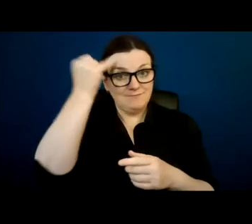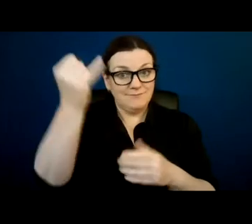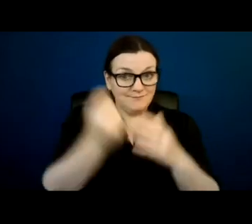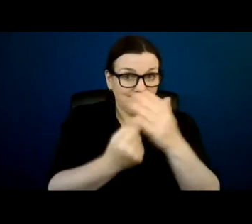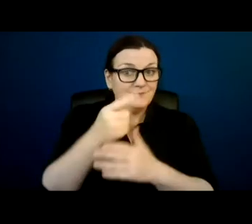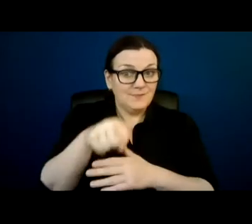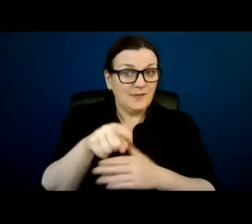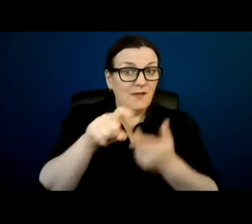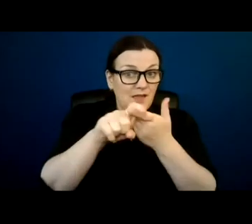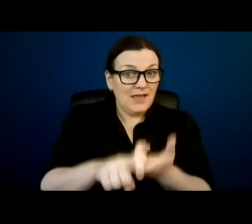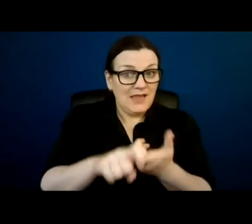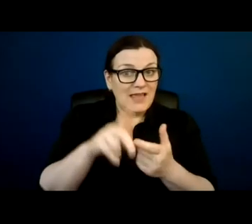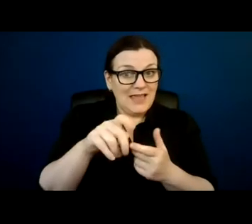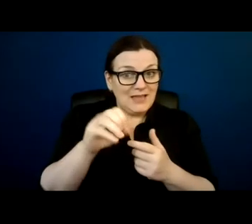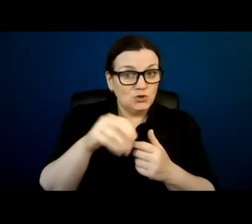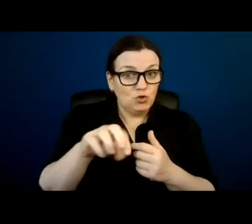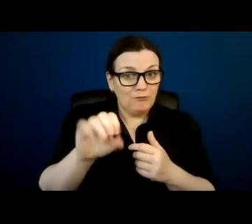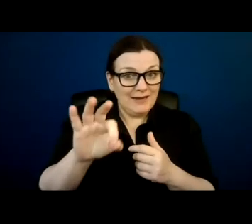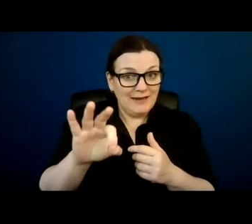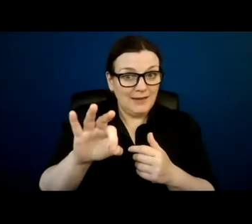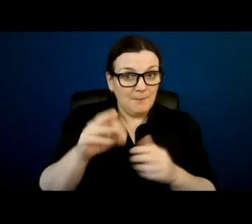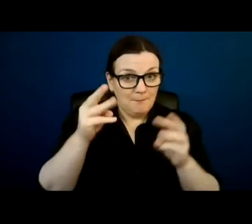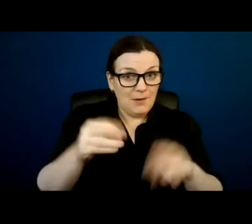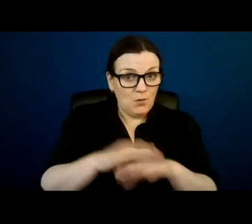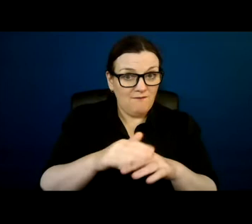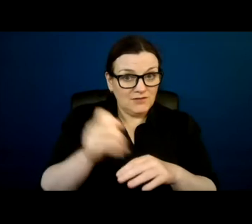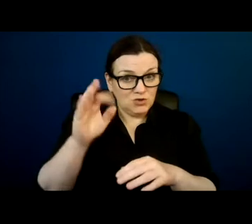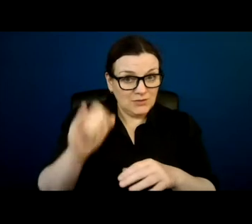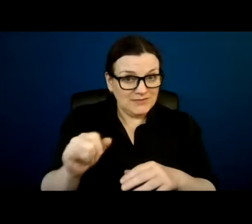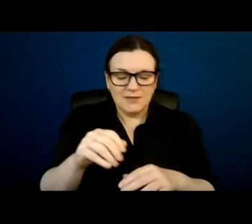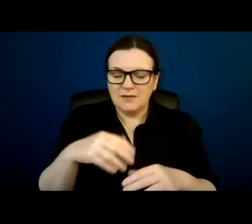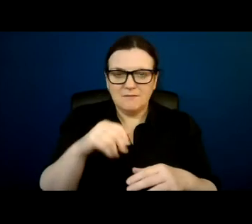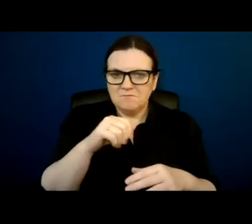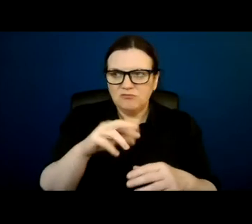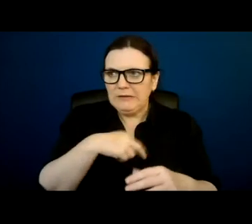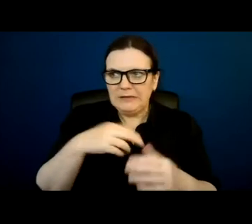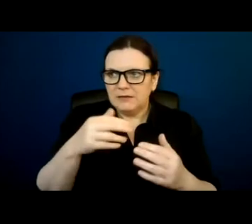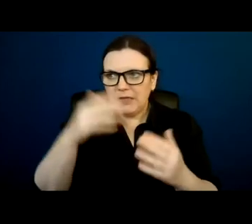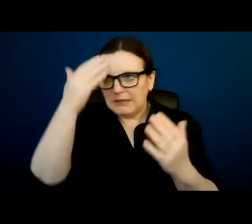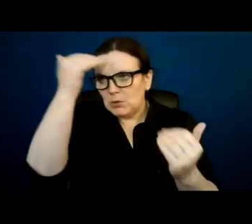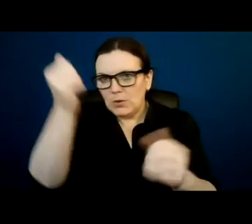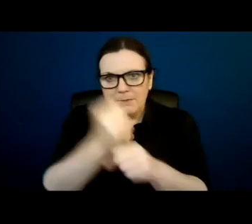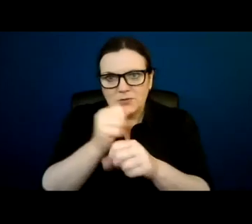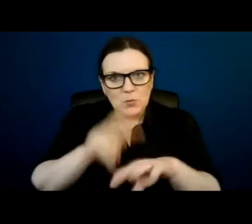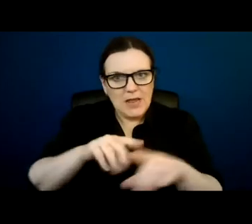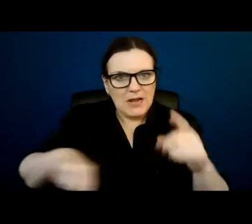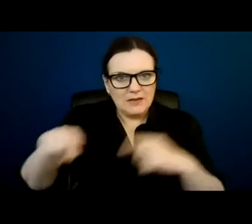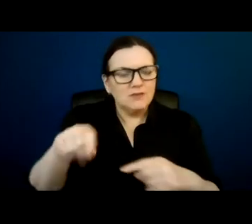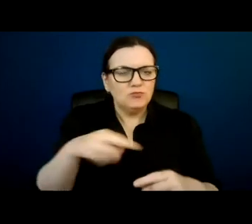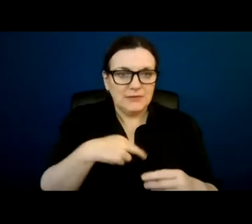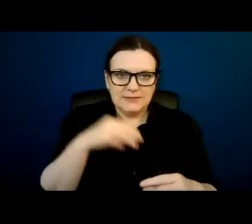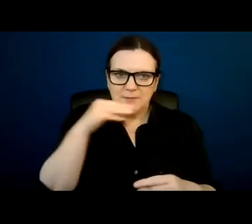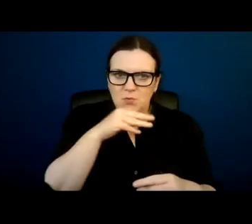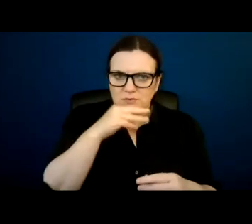to see is definitely a greater awareness and hopefully that will continue because that's something that actually applies to everyone and that